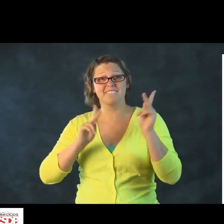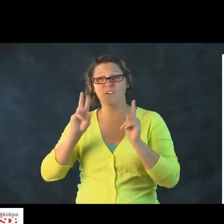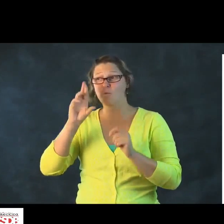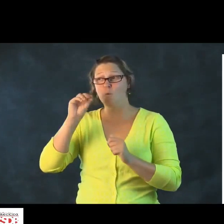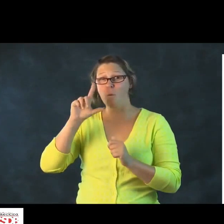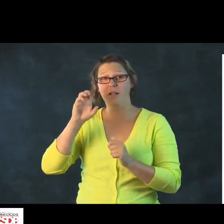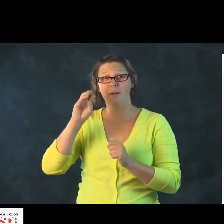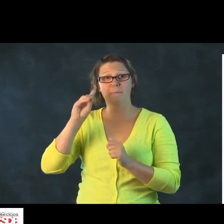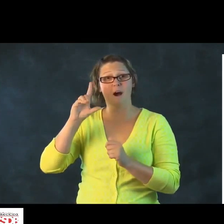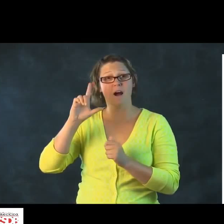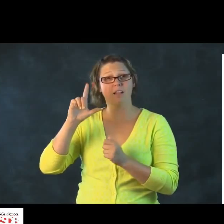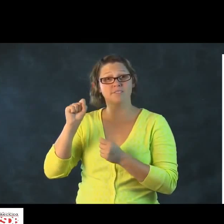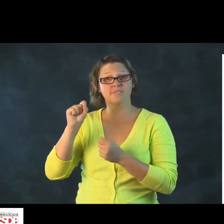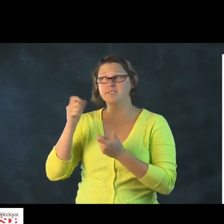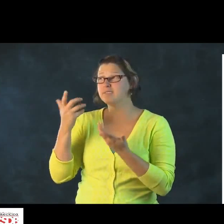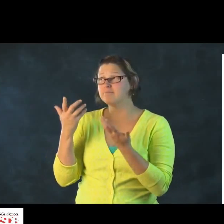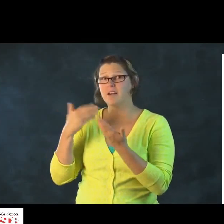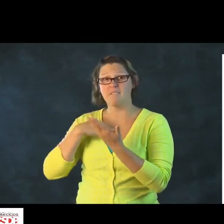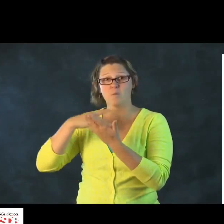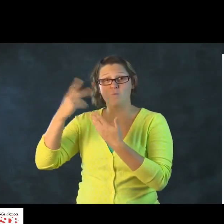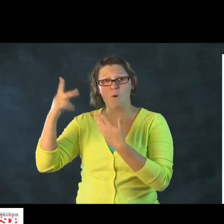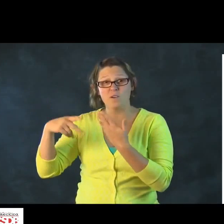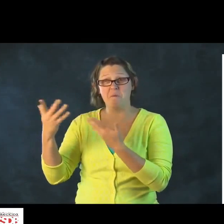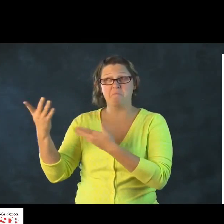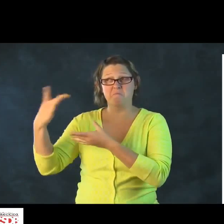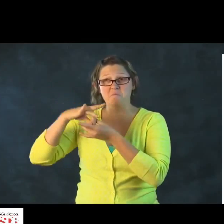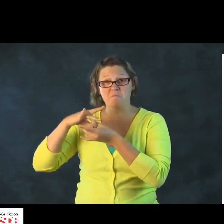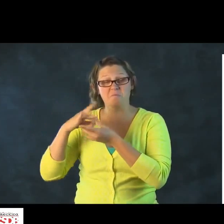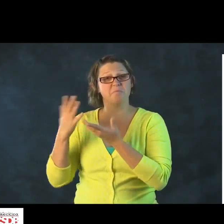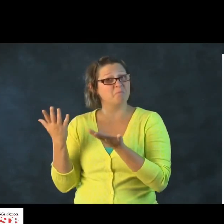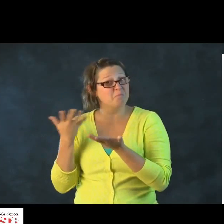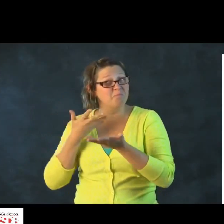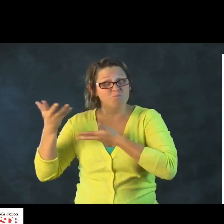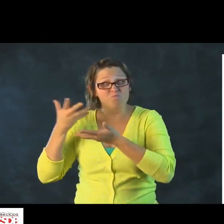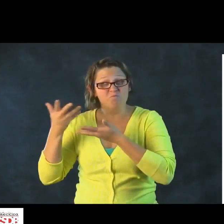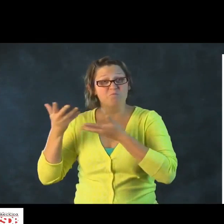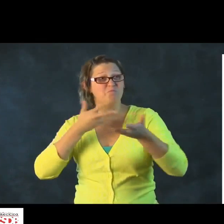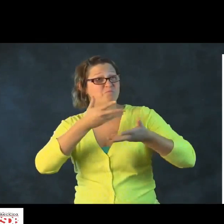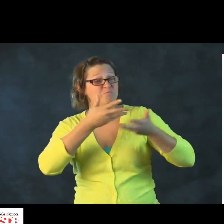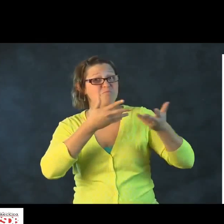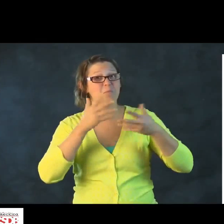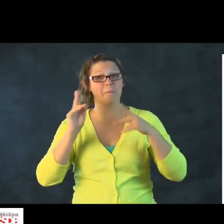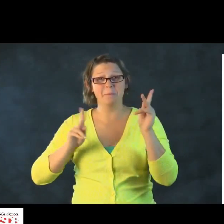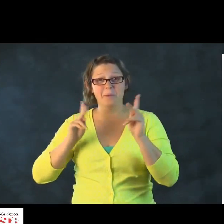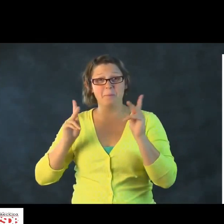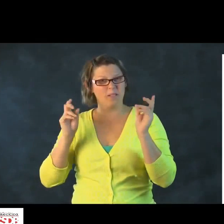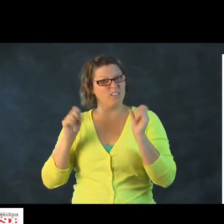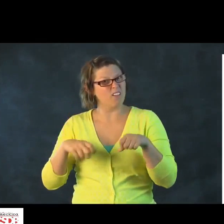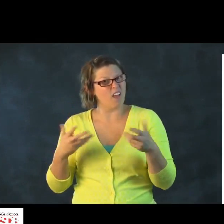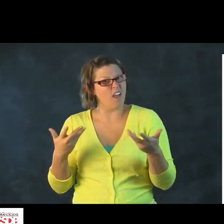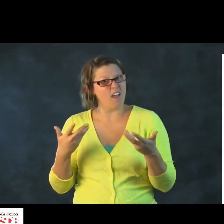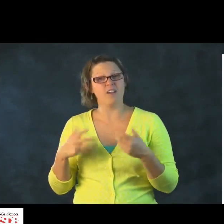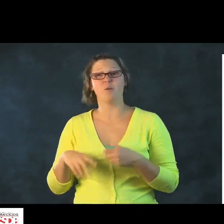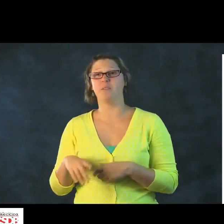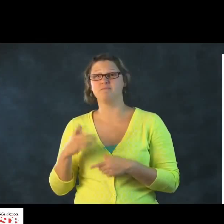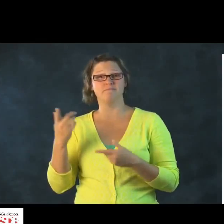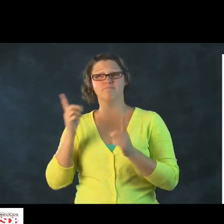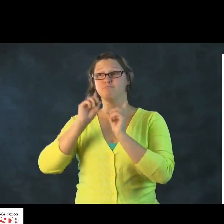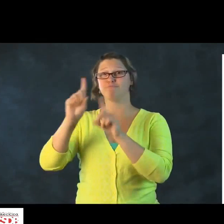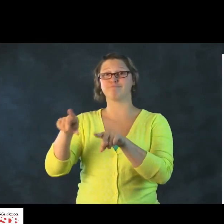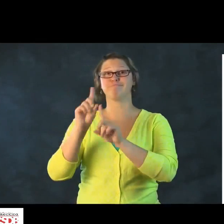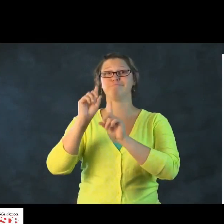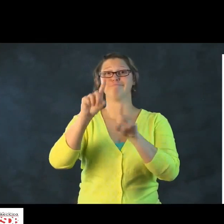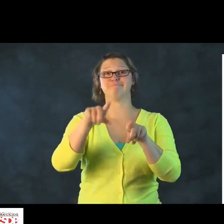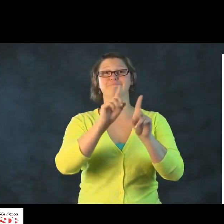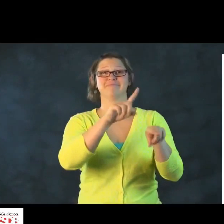You can meet deaf people that could be role models. Maybe invite them to your program and talk with them.